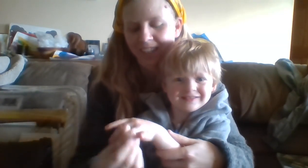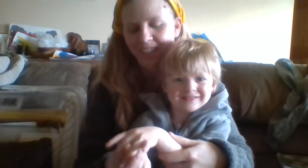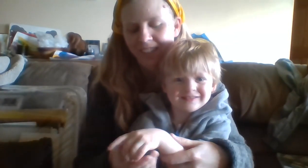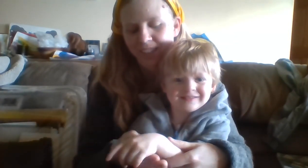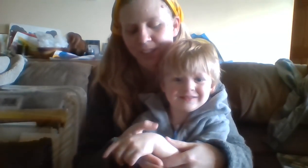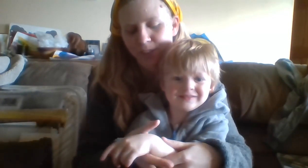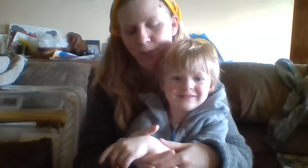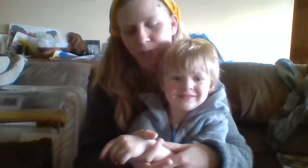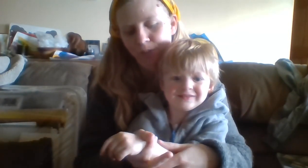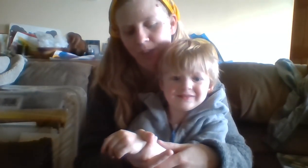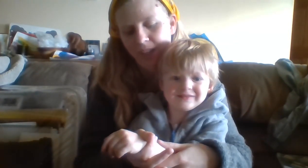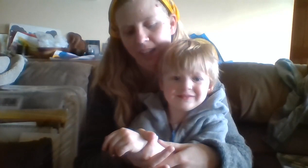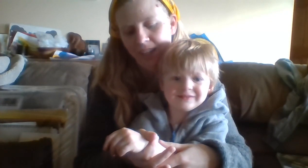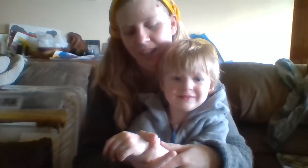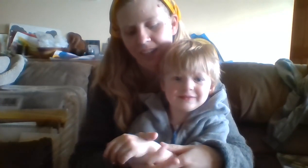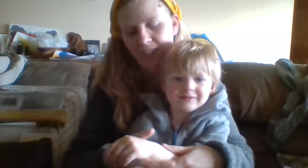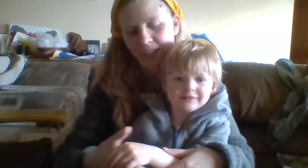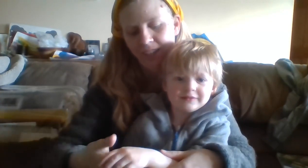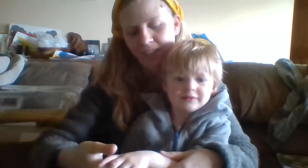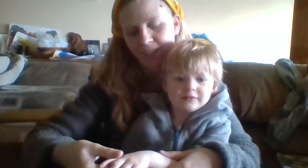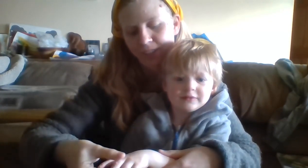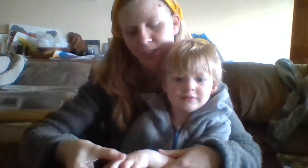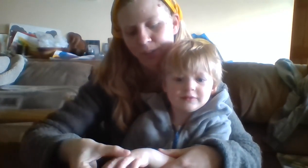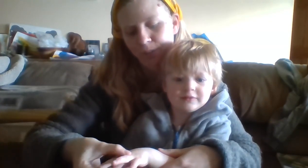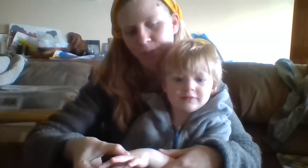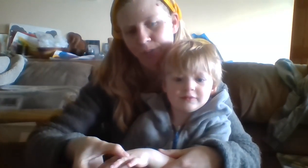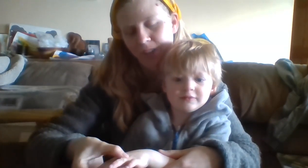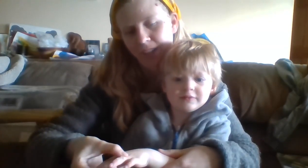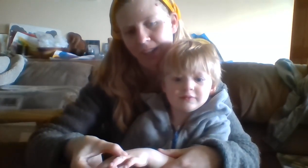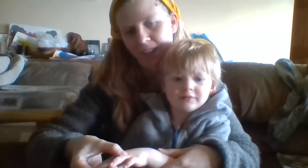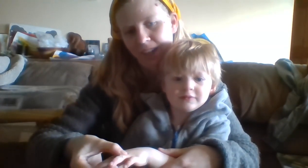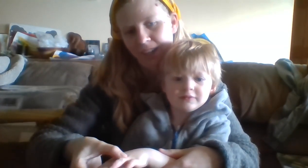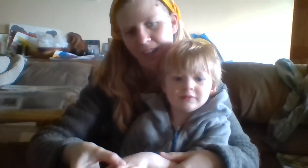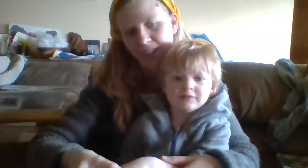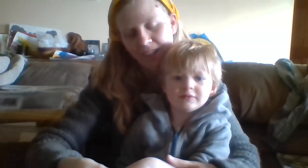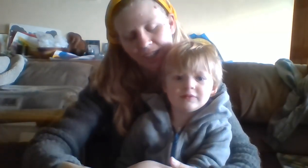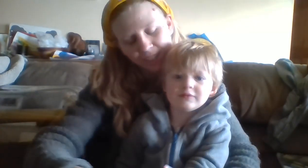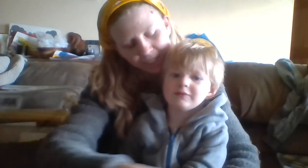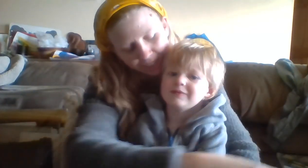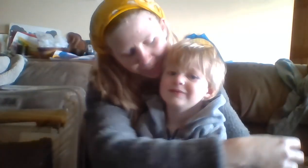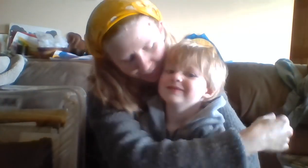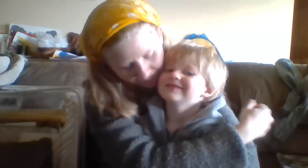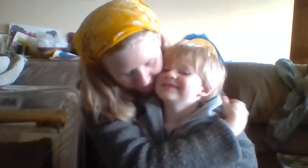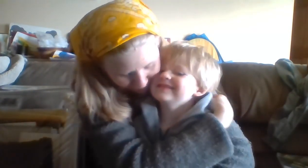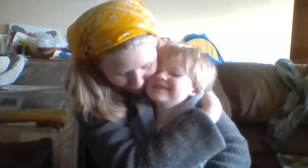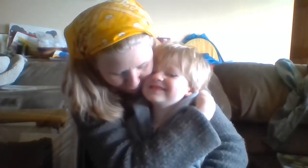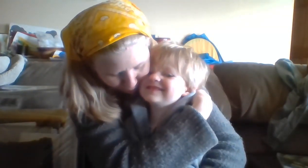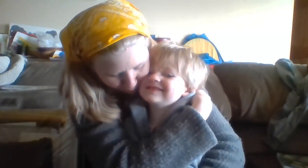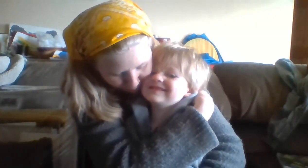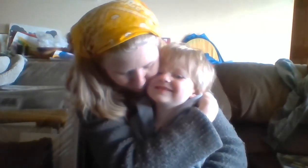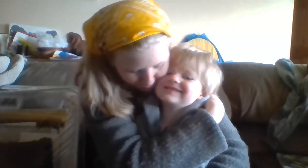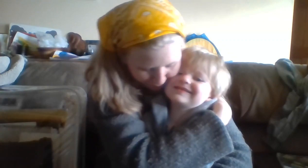So fine, so fine, is Theo mine.